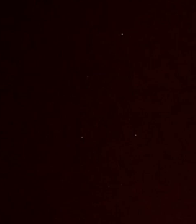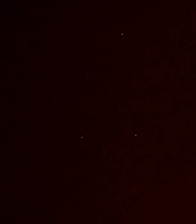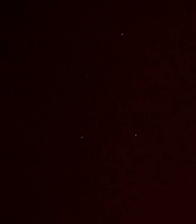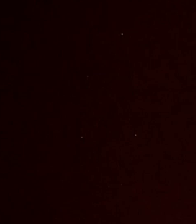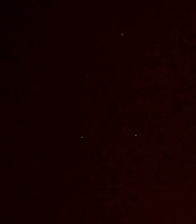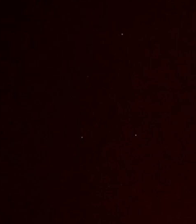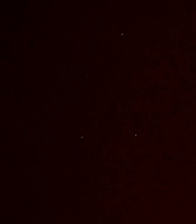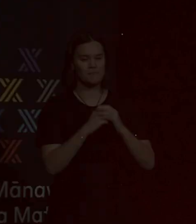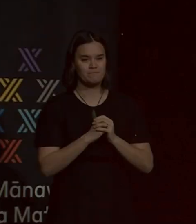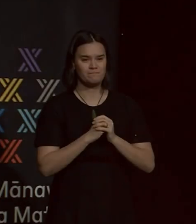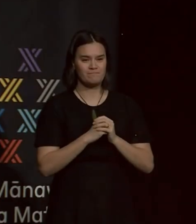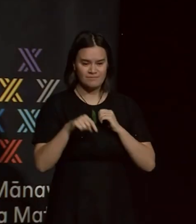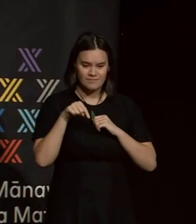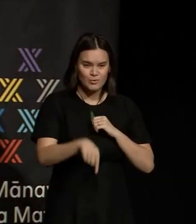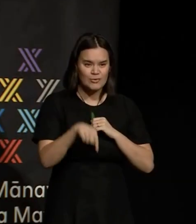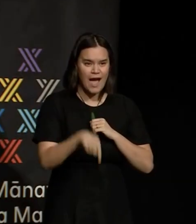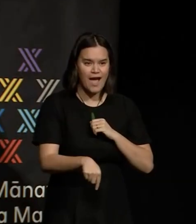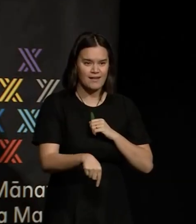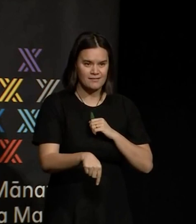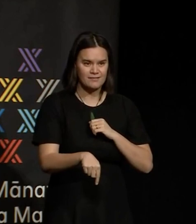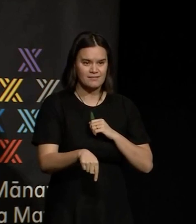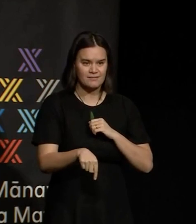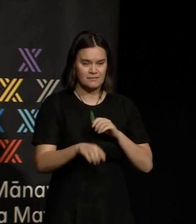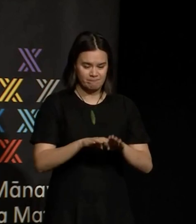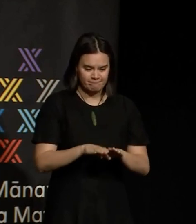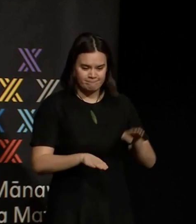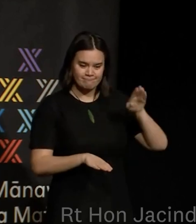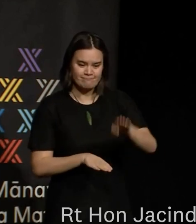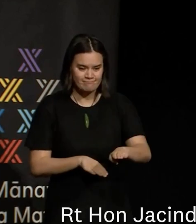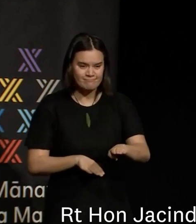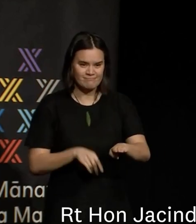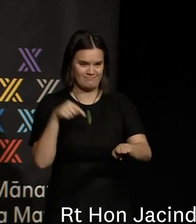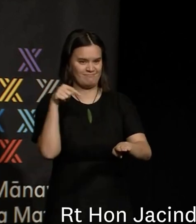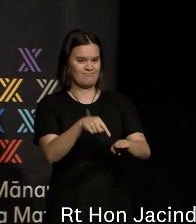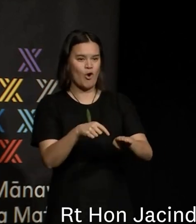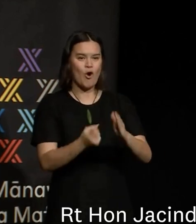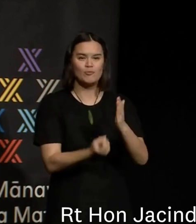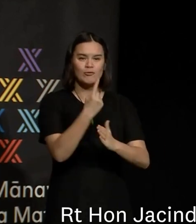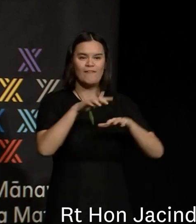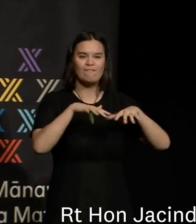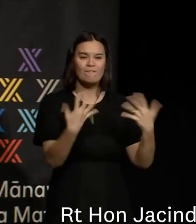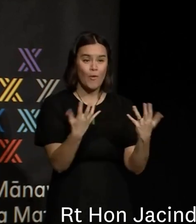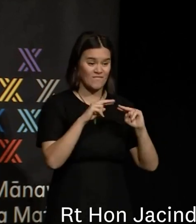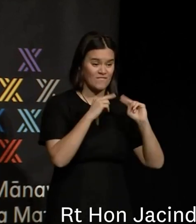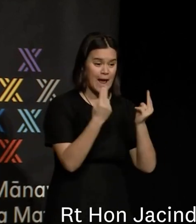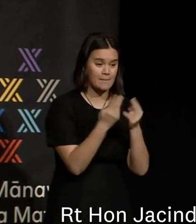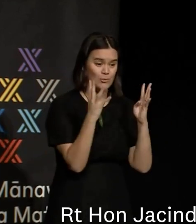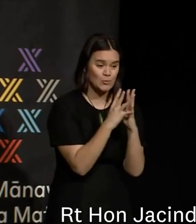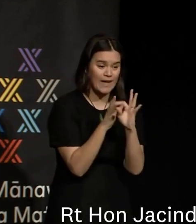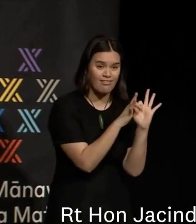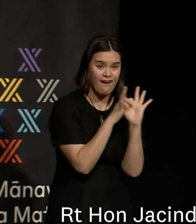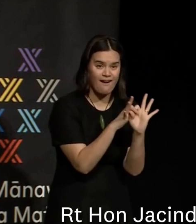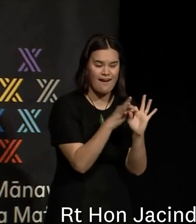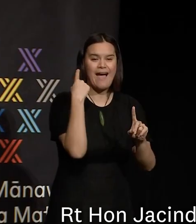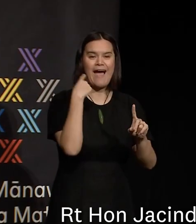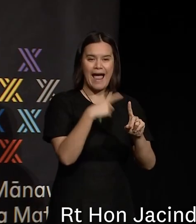This waypoint in our journey offers us the chance to come together as families but also as a nation, under